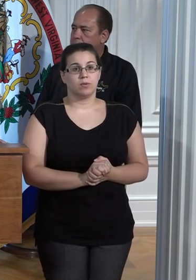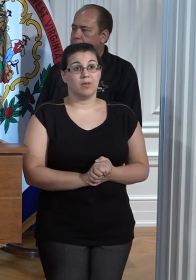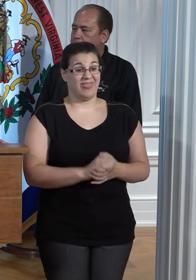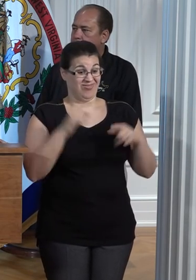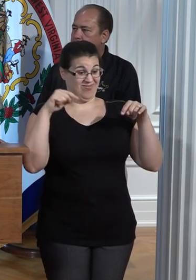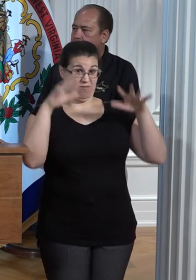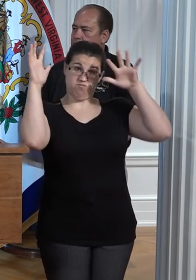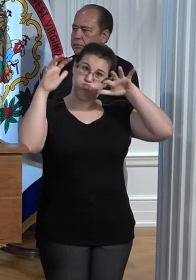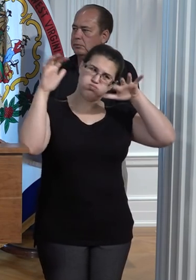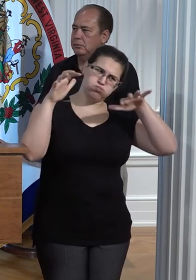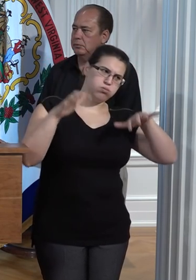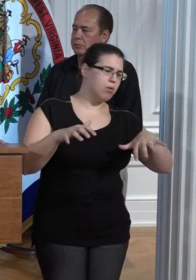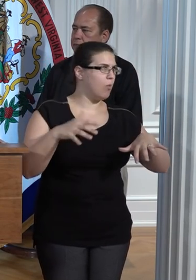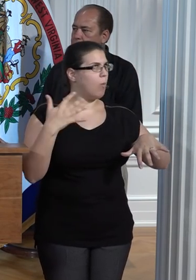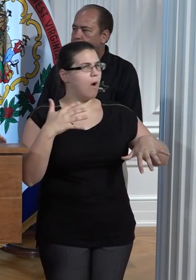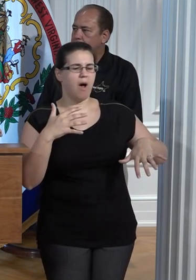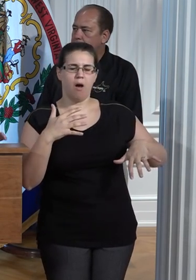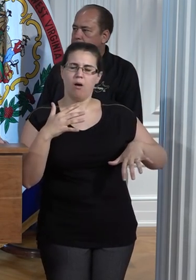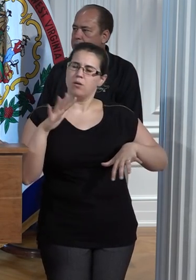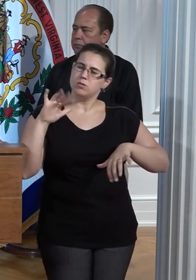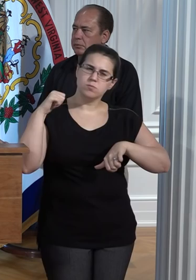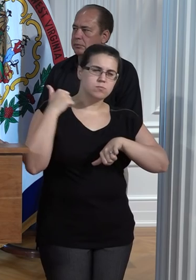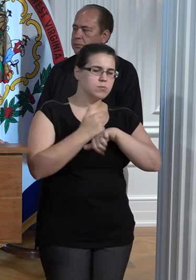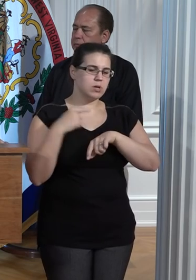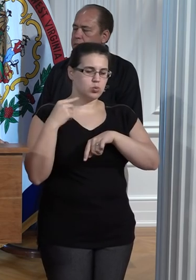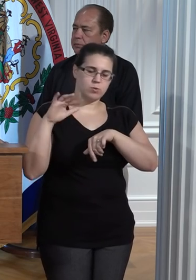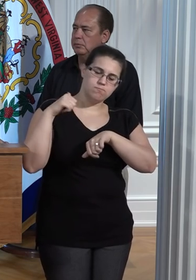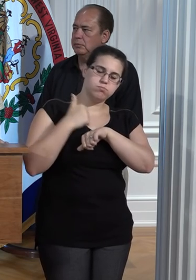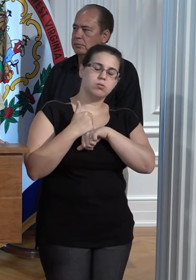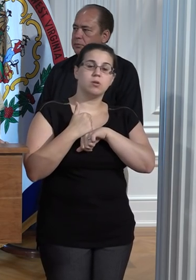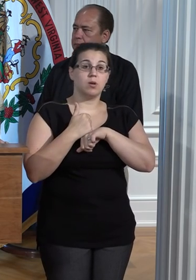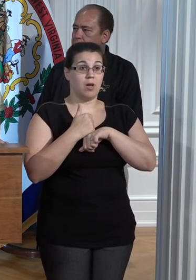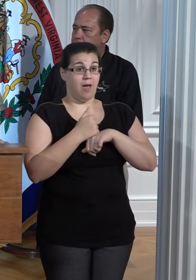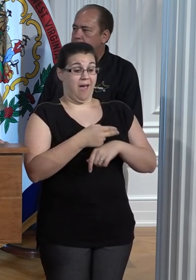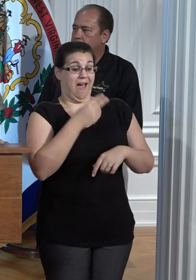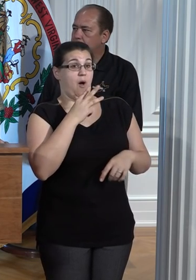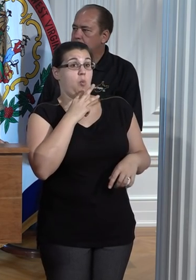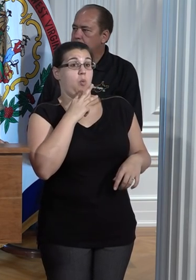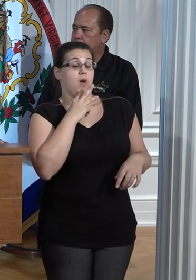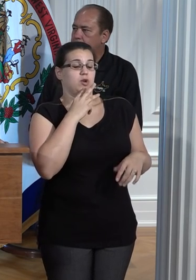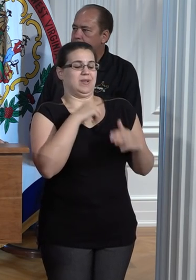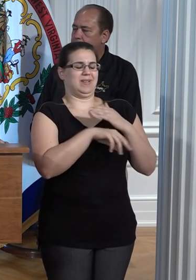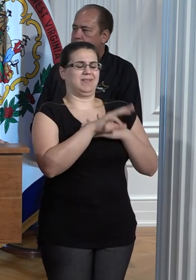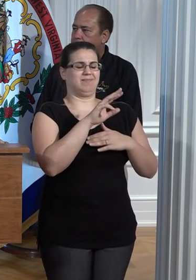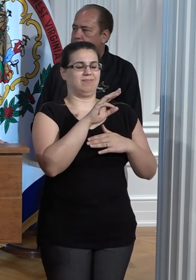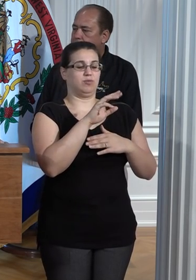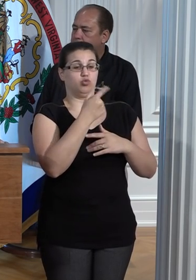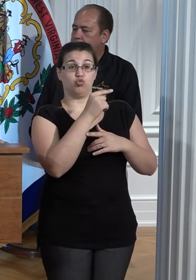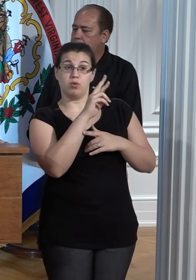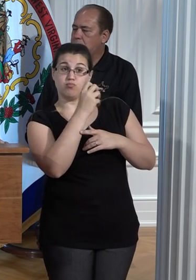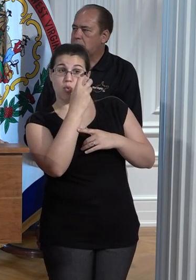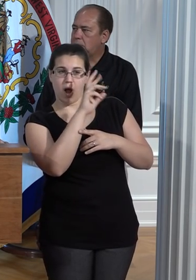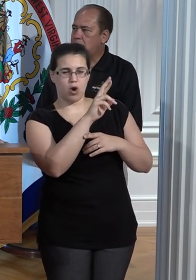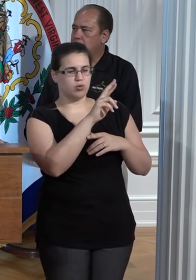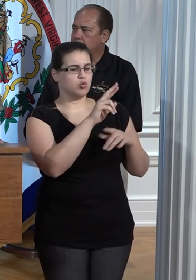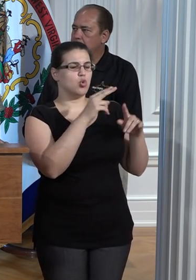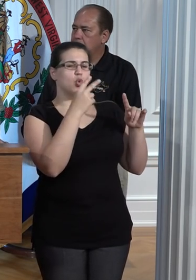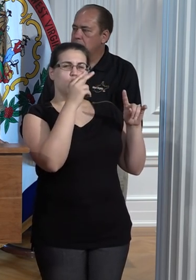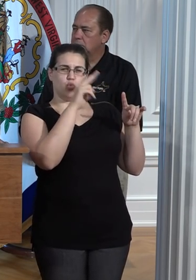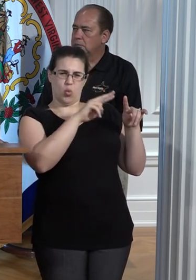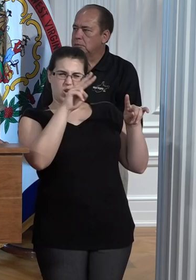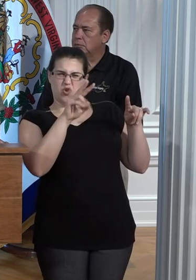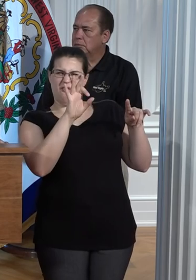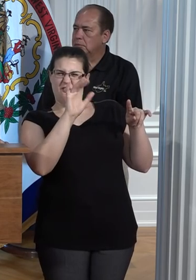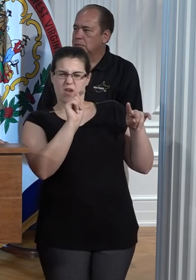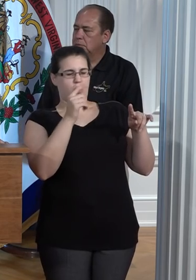historic. Three examples. High water mark in Alderson at the Greenbrier River, 22 feet, the third highest